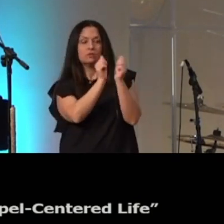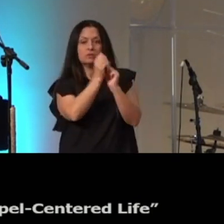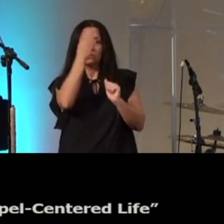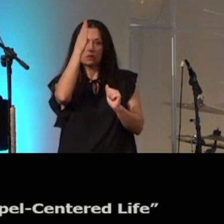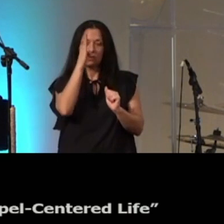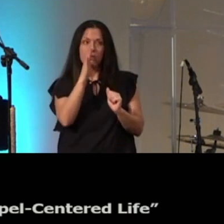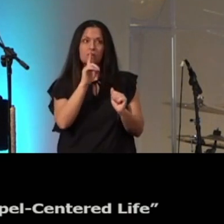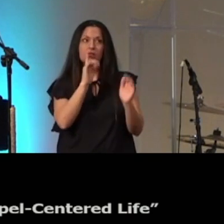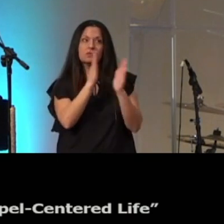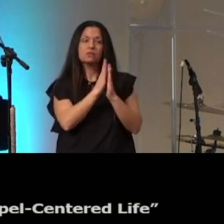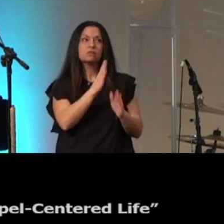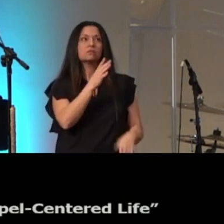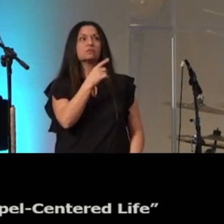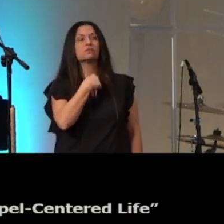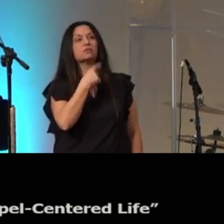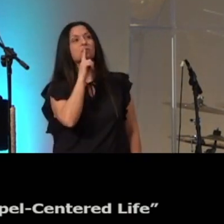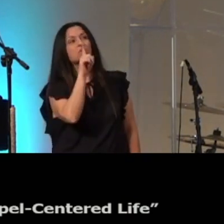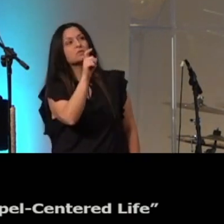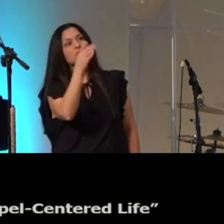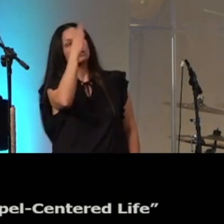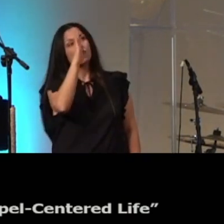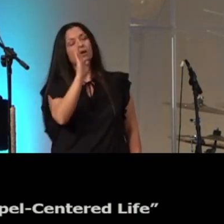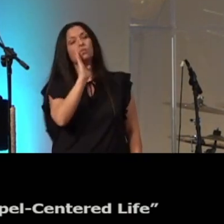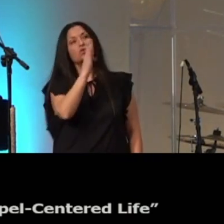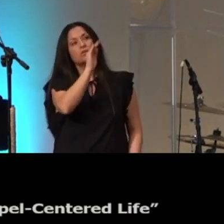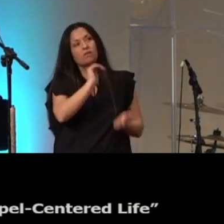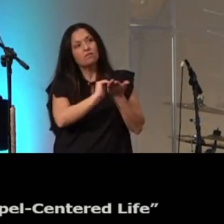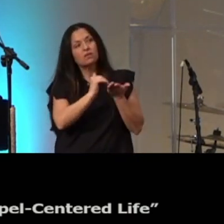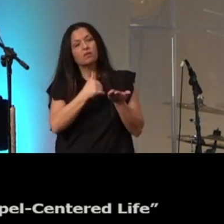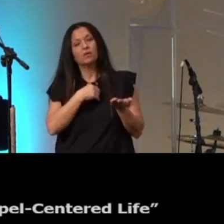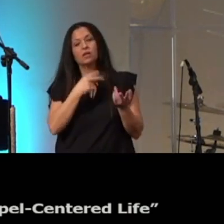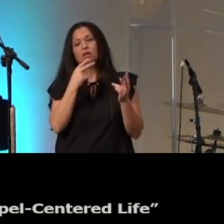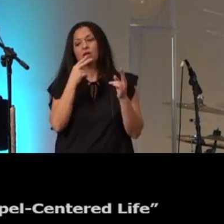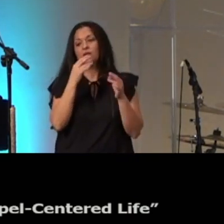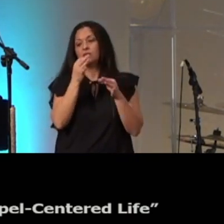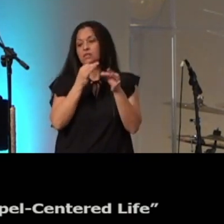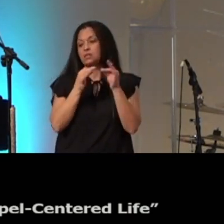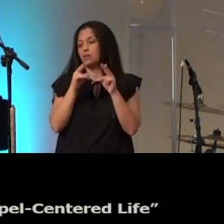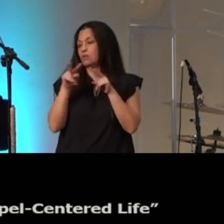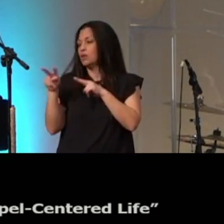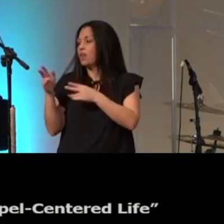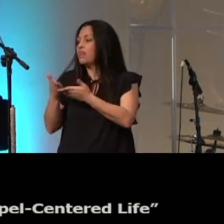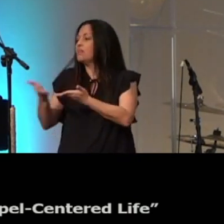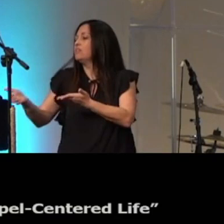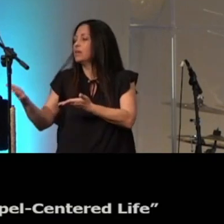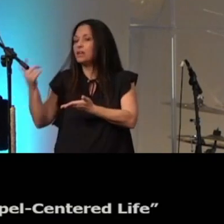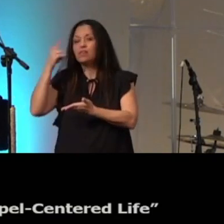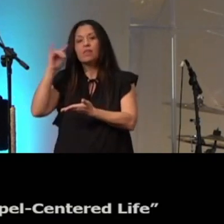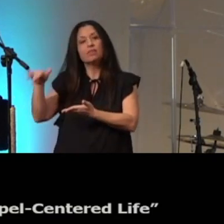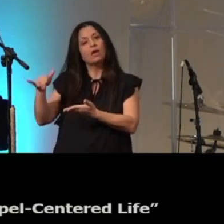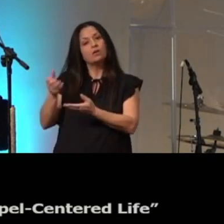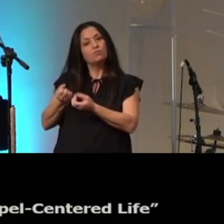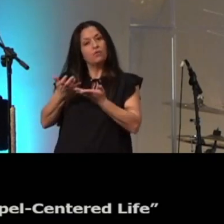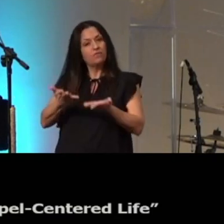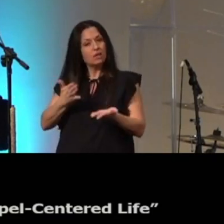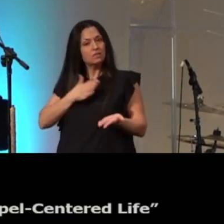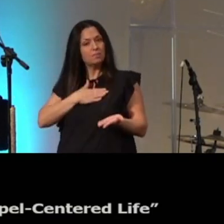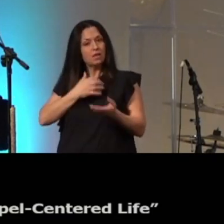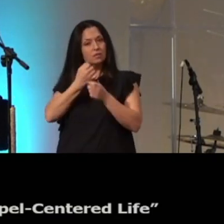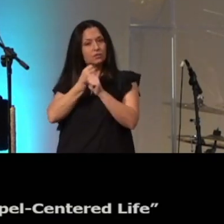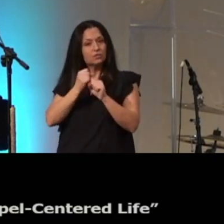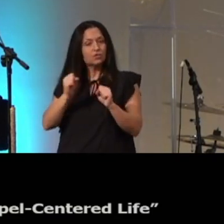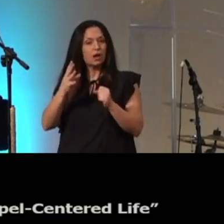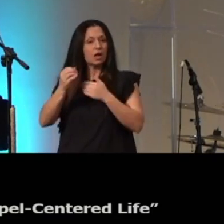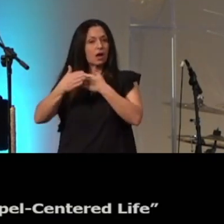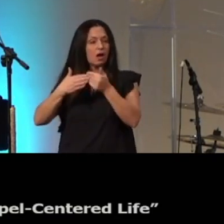would you forgive me for turning to things thinking that they'll provide security and comfort God would you forgive me